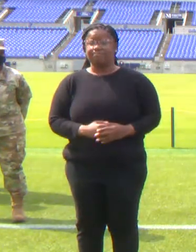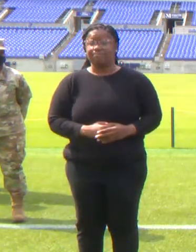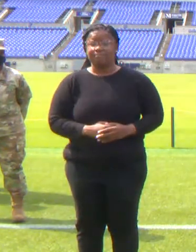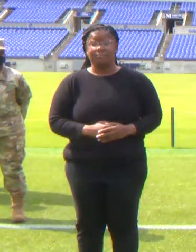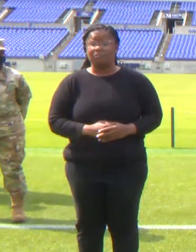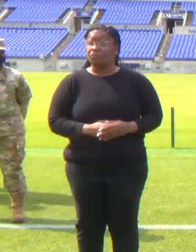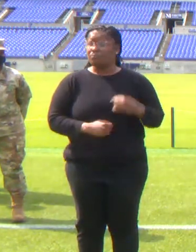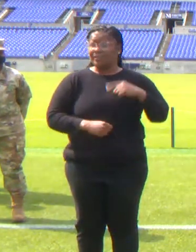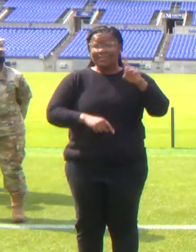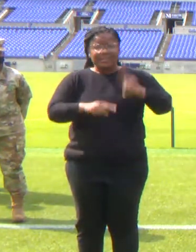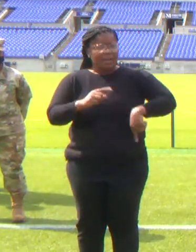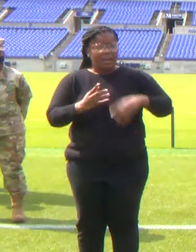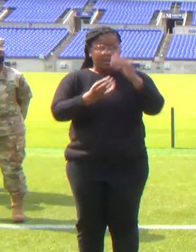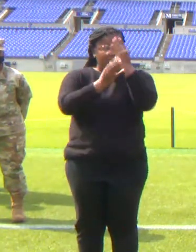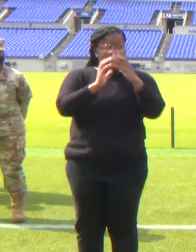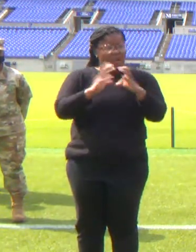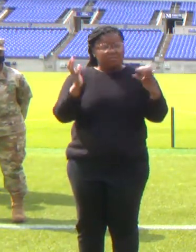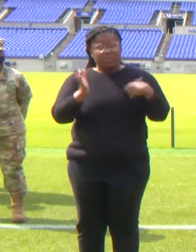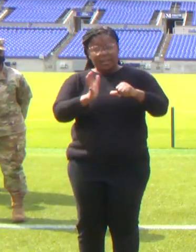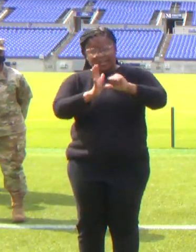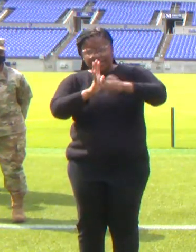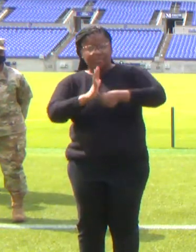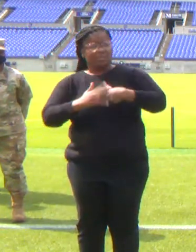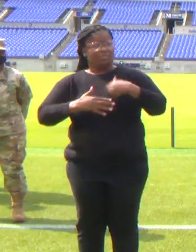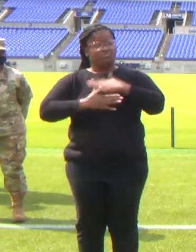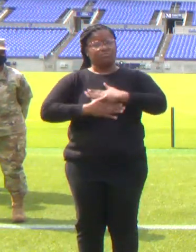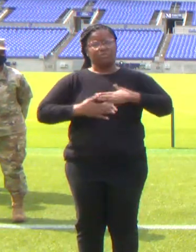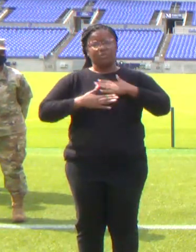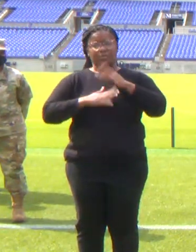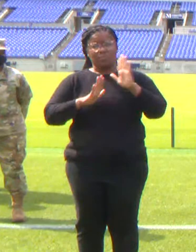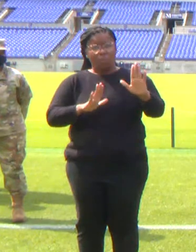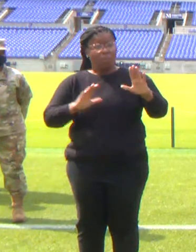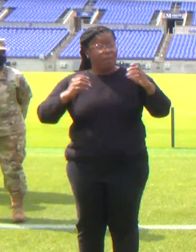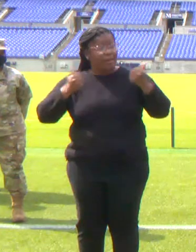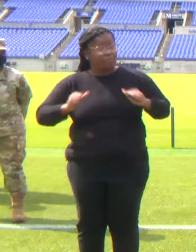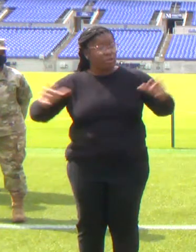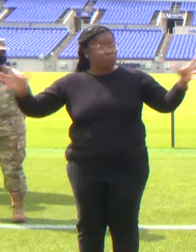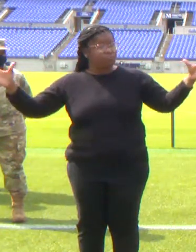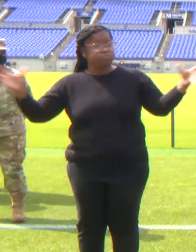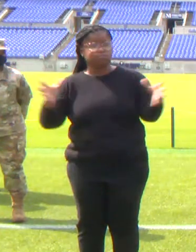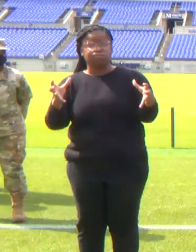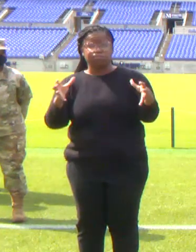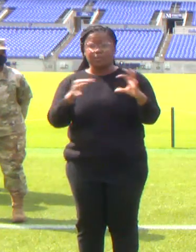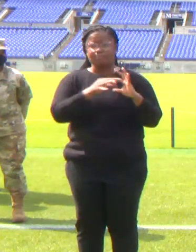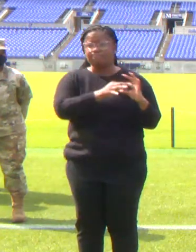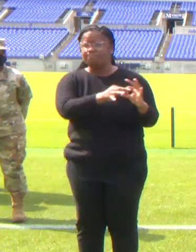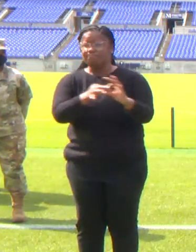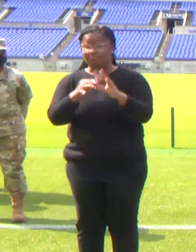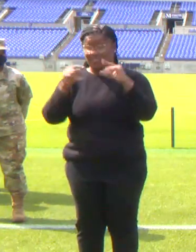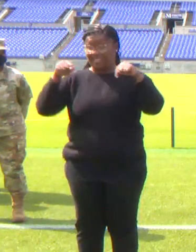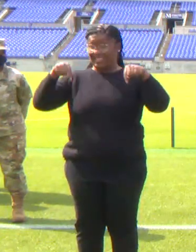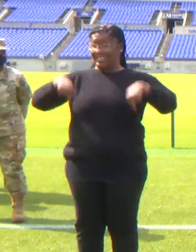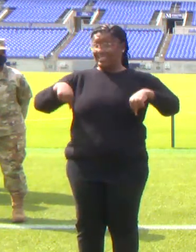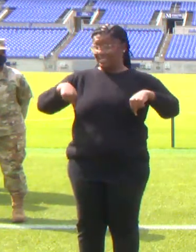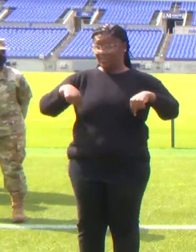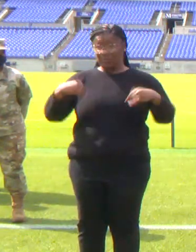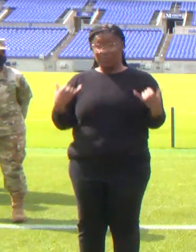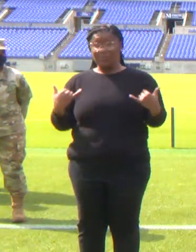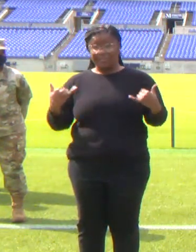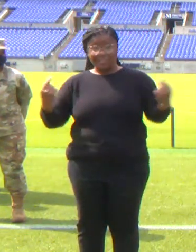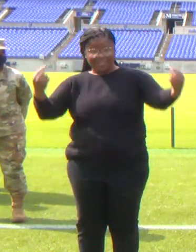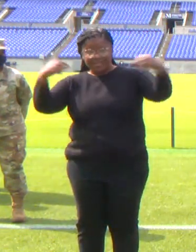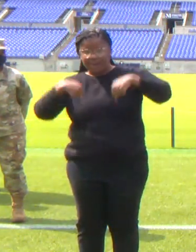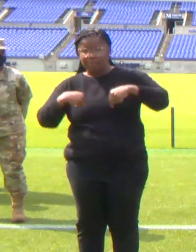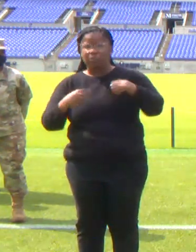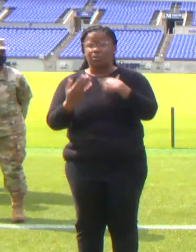your contribution to this effort, and your participation in this event today is greatly appreciated. Thank you so